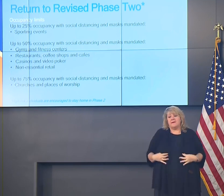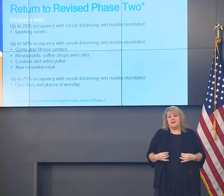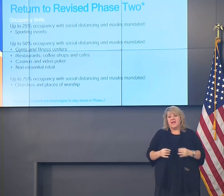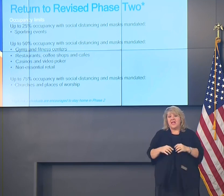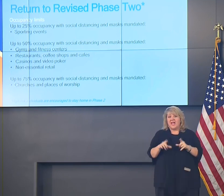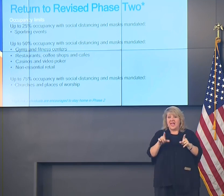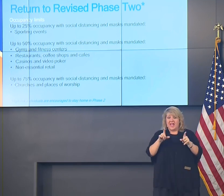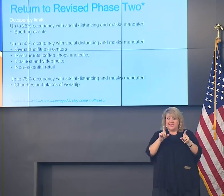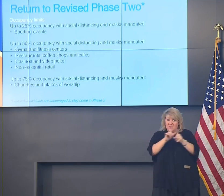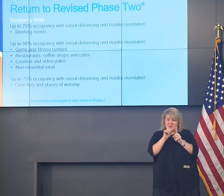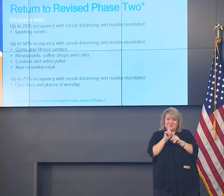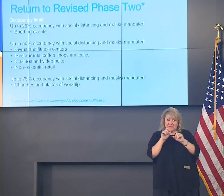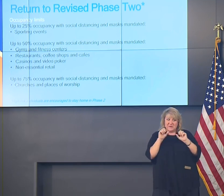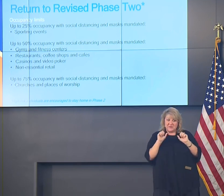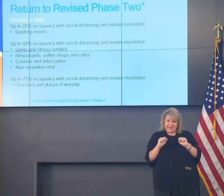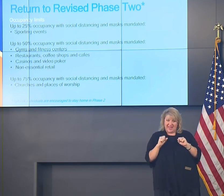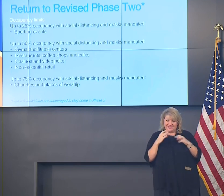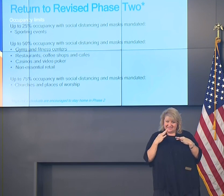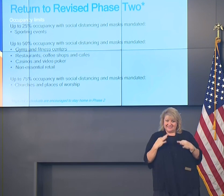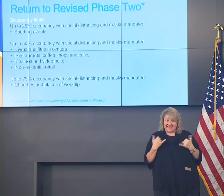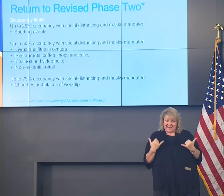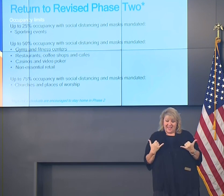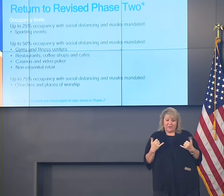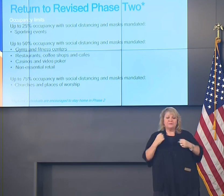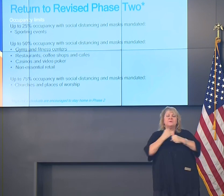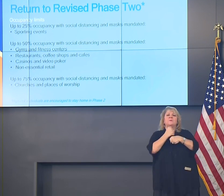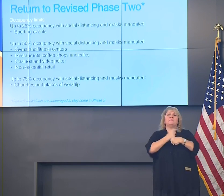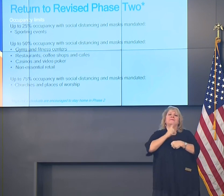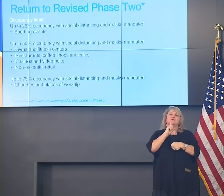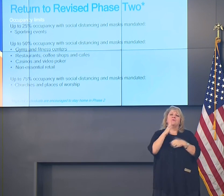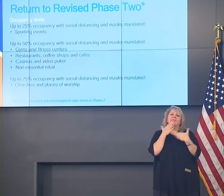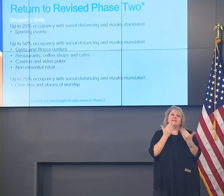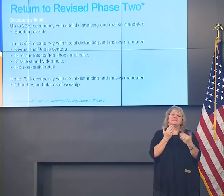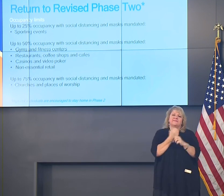activities are safe as well.